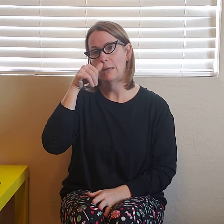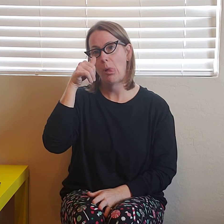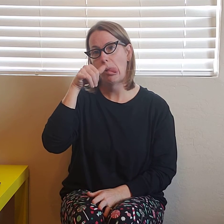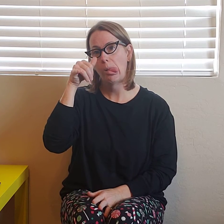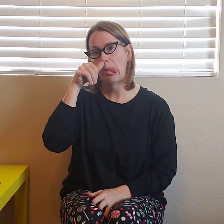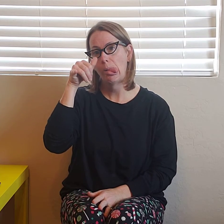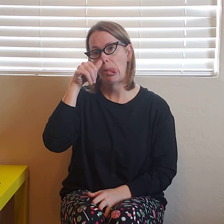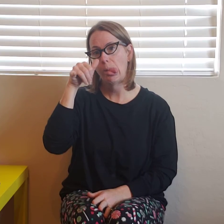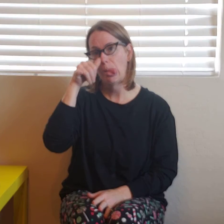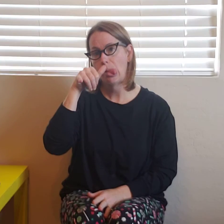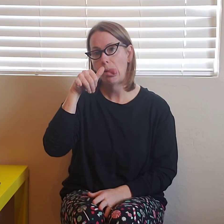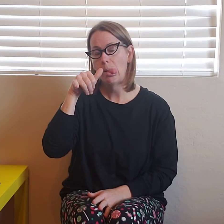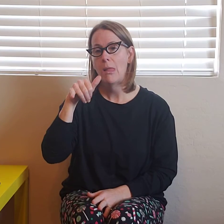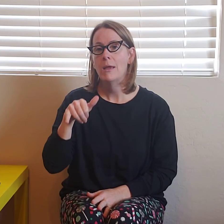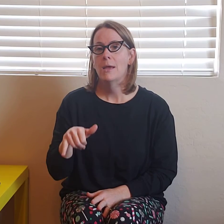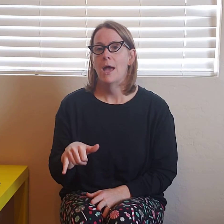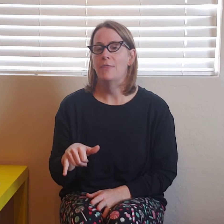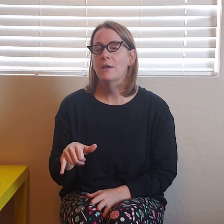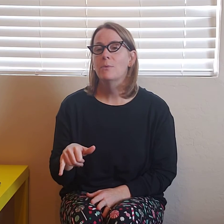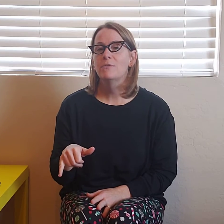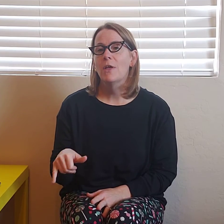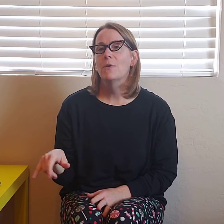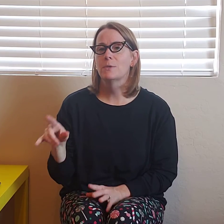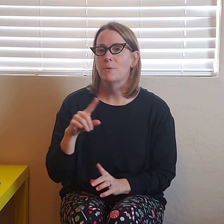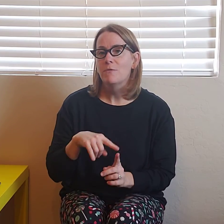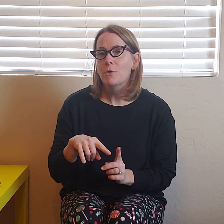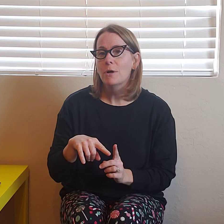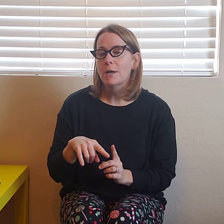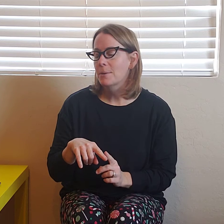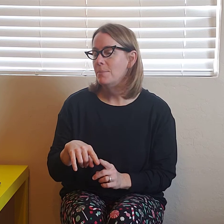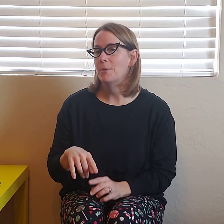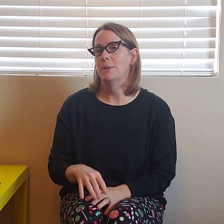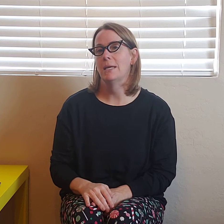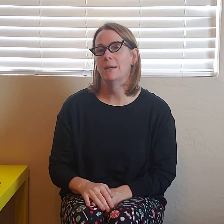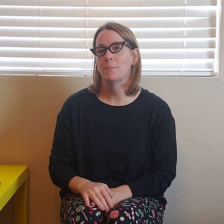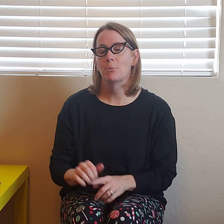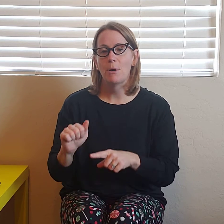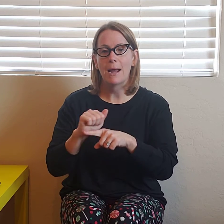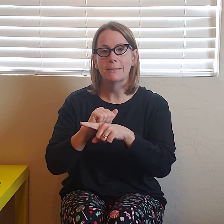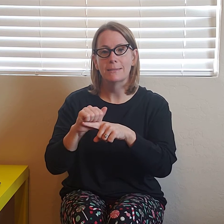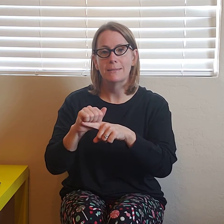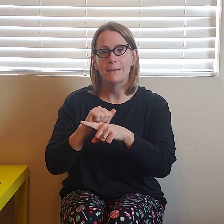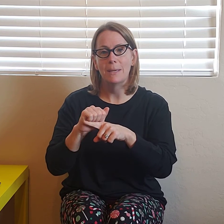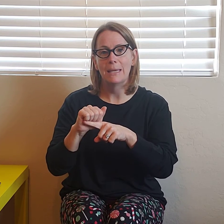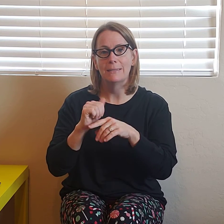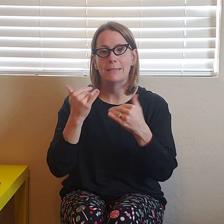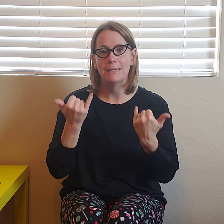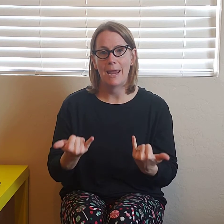I think we've done those before but we practiced them again today